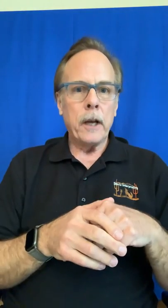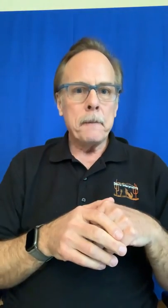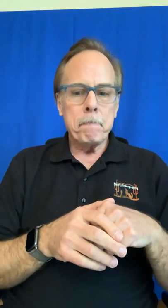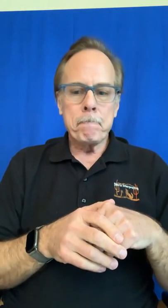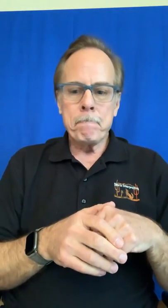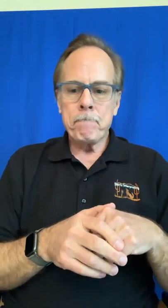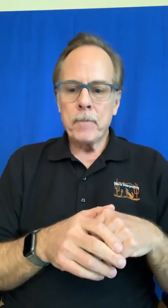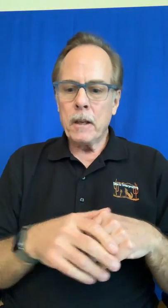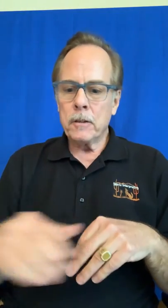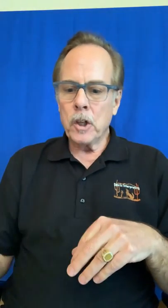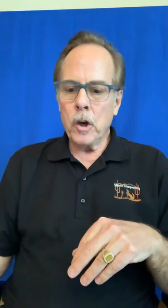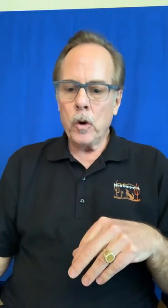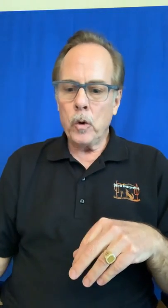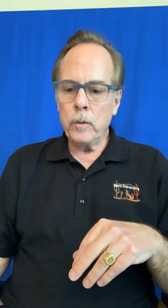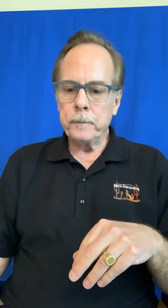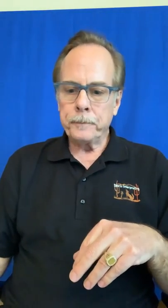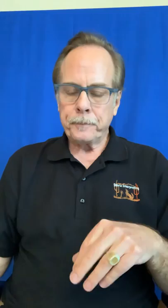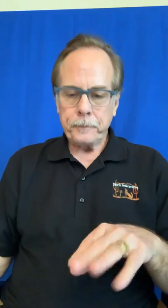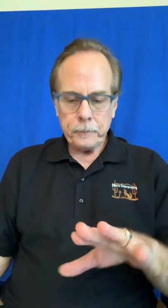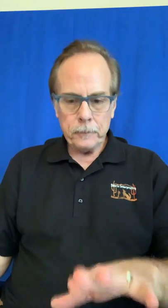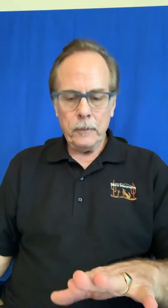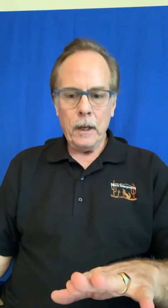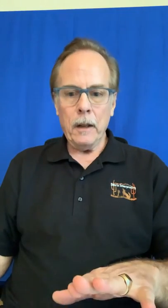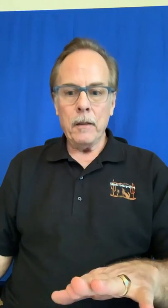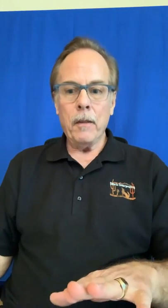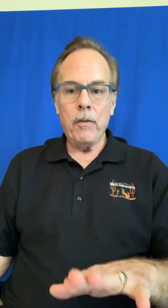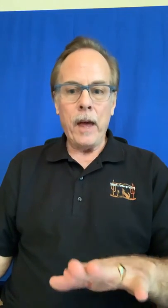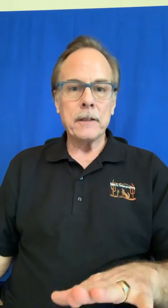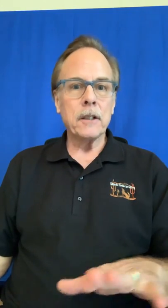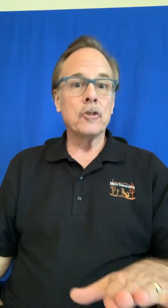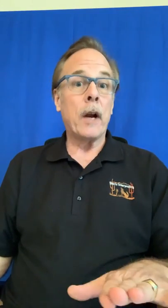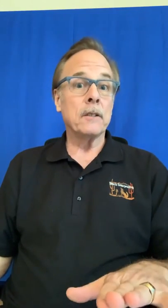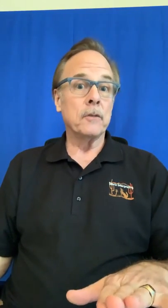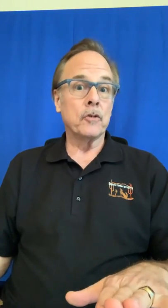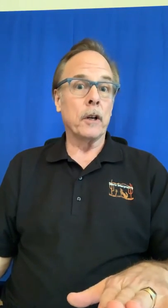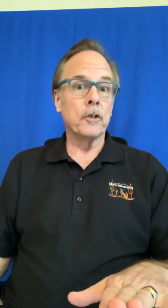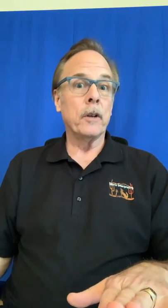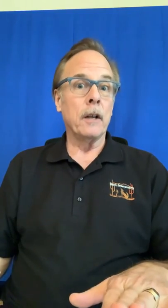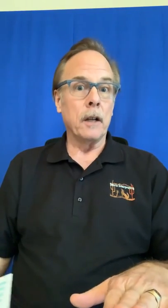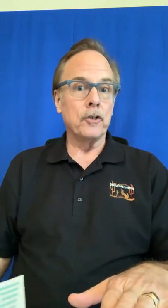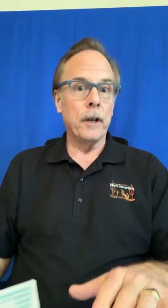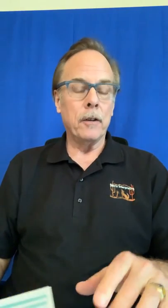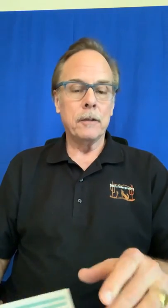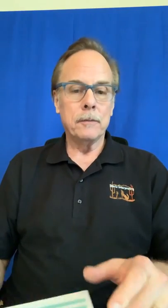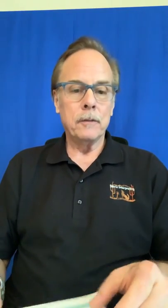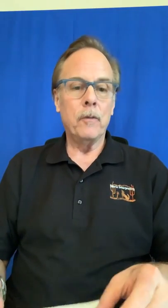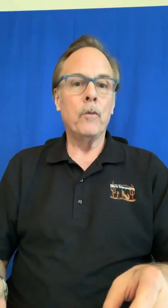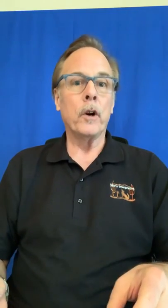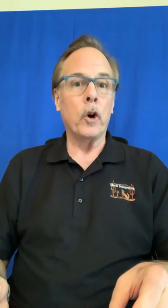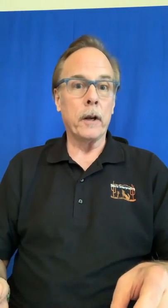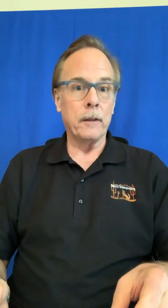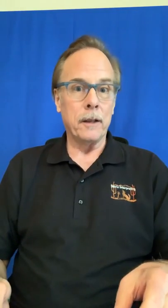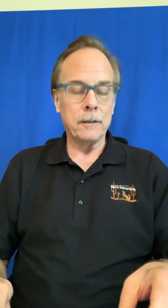so that's contrastive structure in a nutshell regarding this